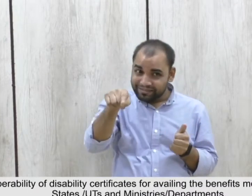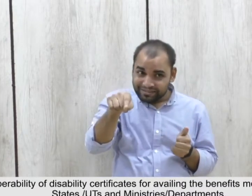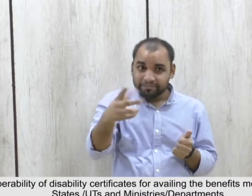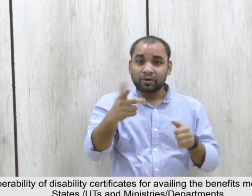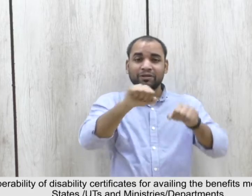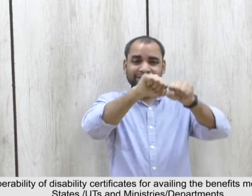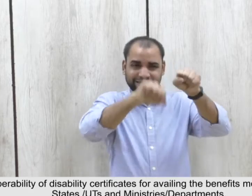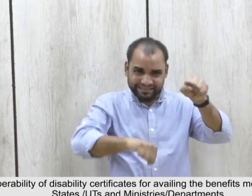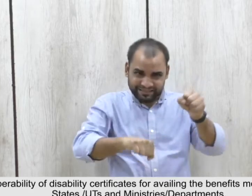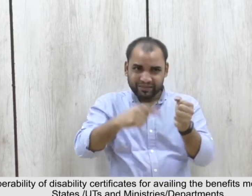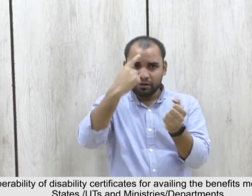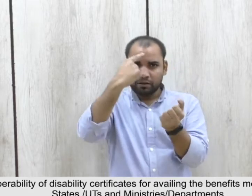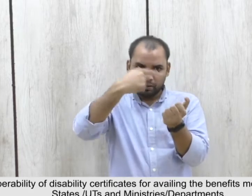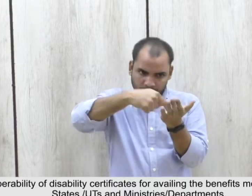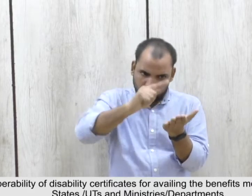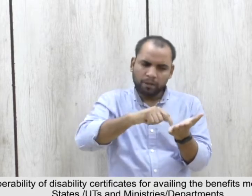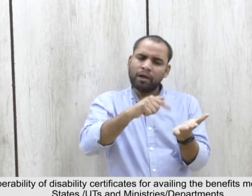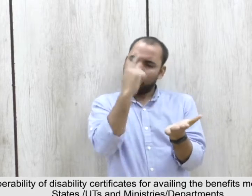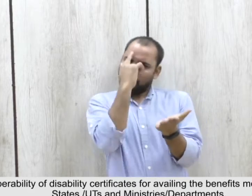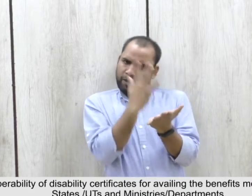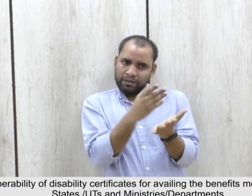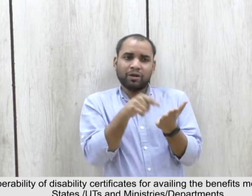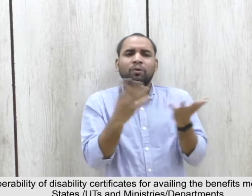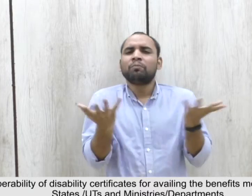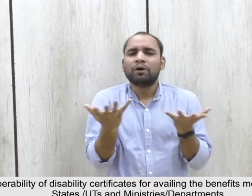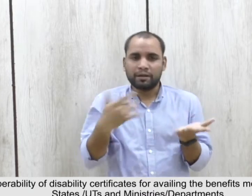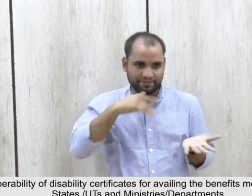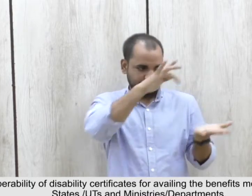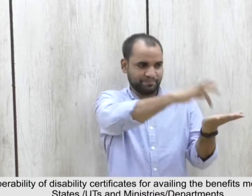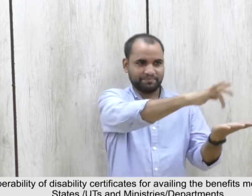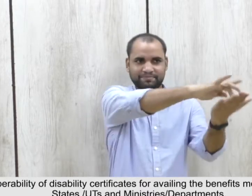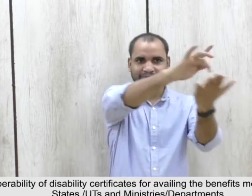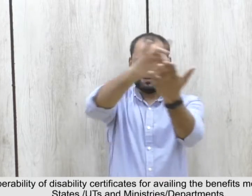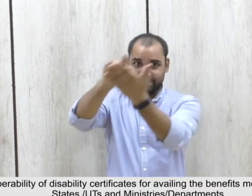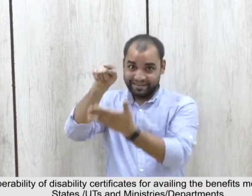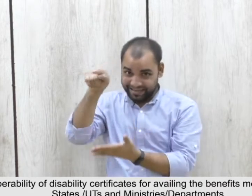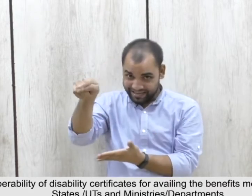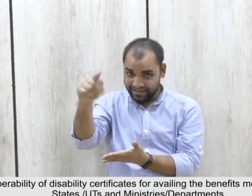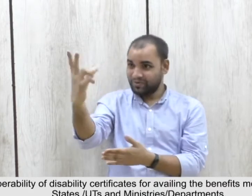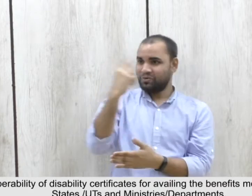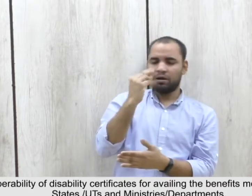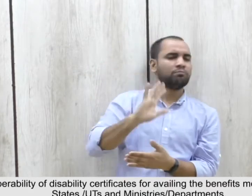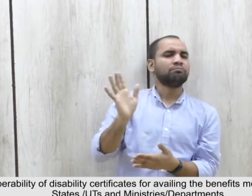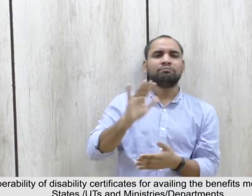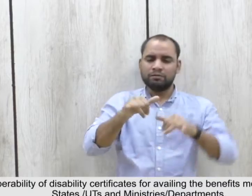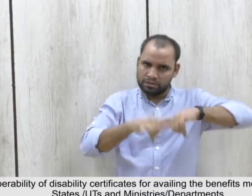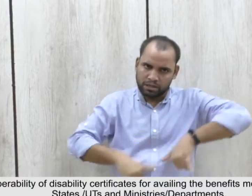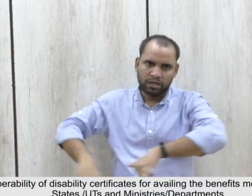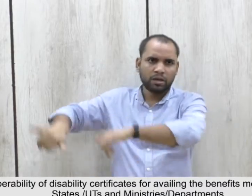certificates for availing the benefits meant for PWDs across all states,